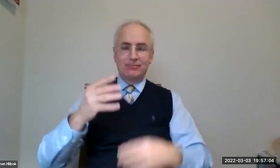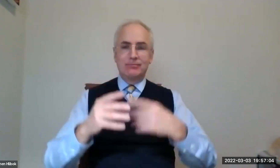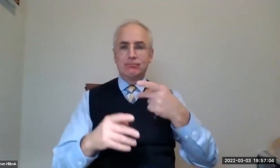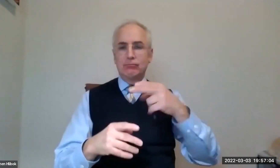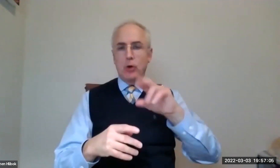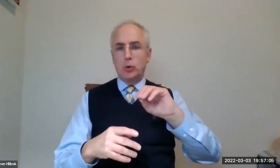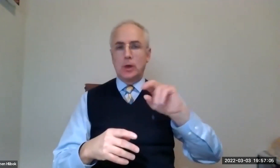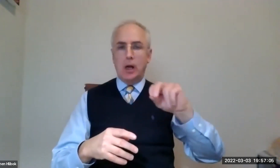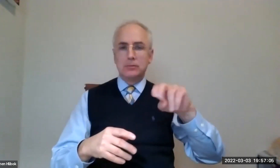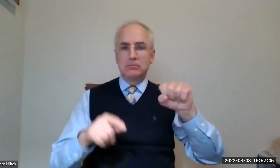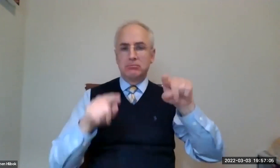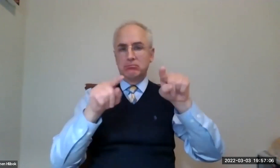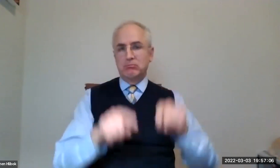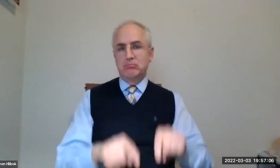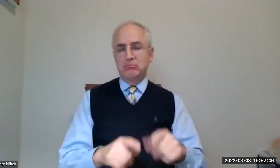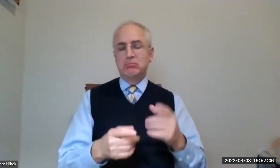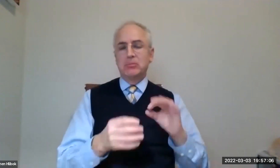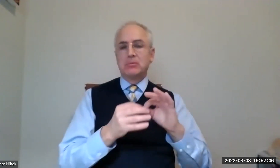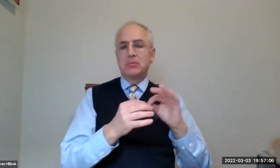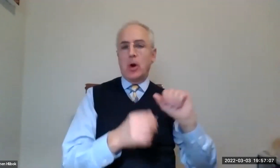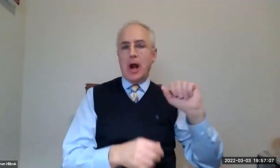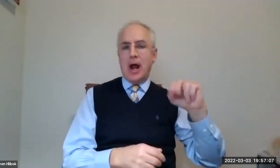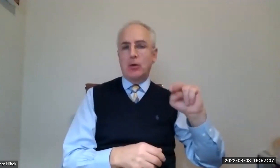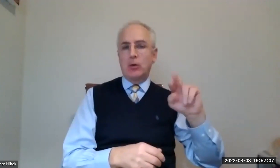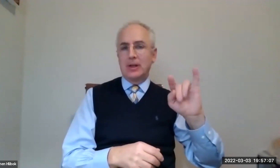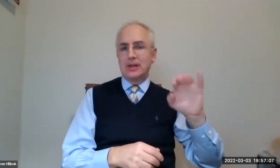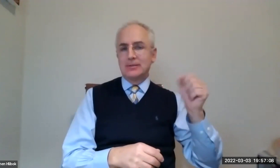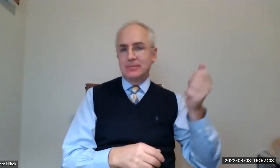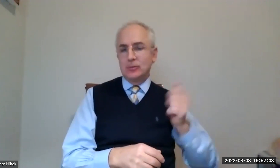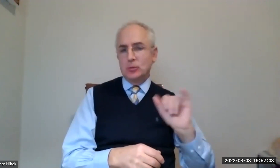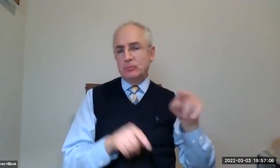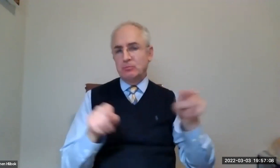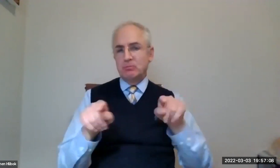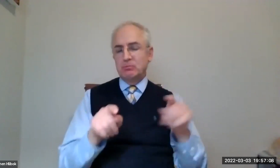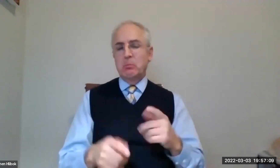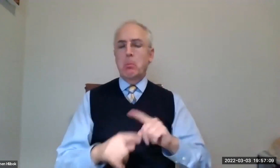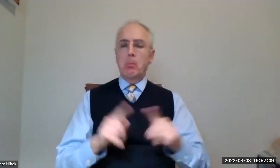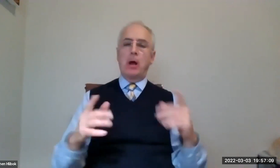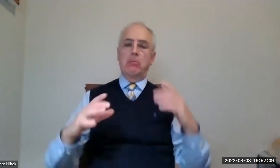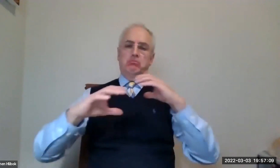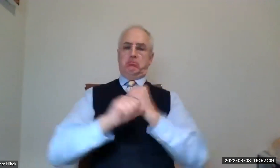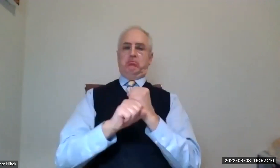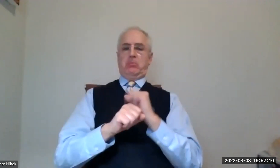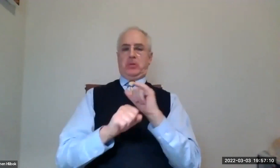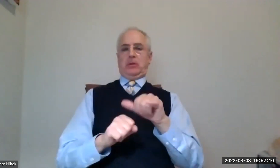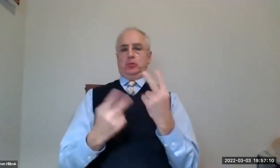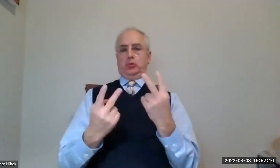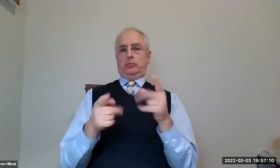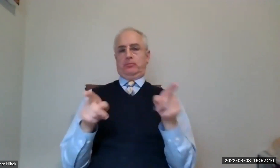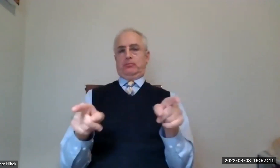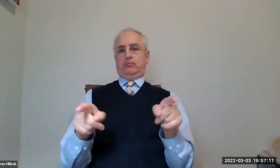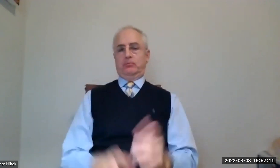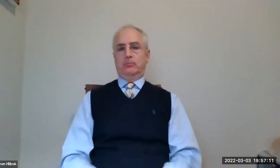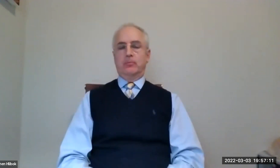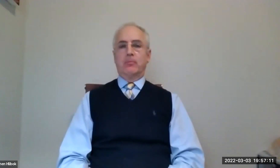But there's a lot more pros and cons. Also, annuities as well is another piece of that.